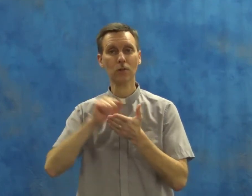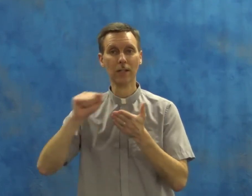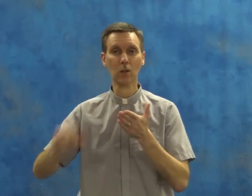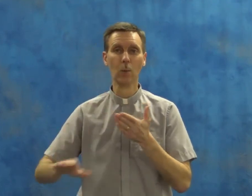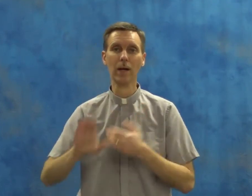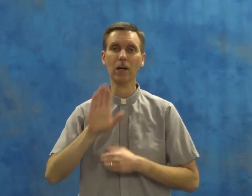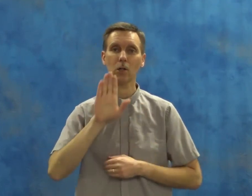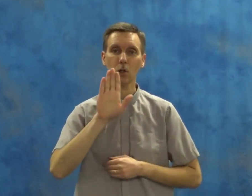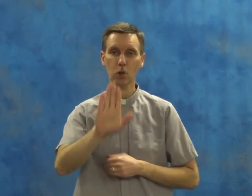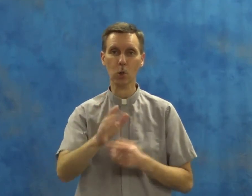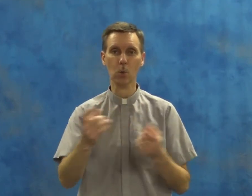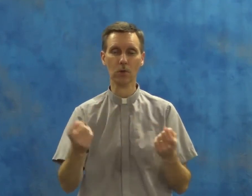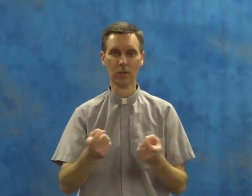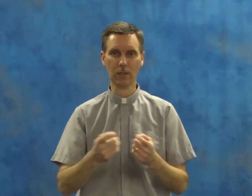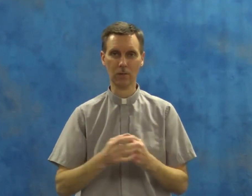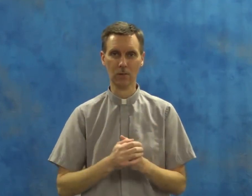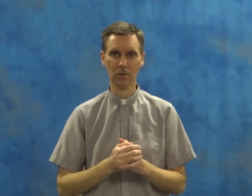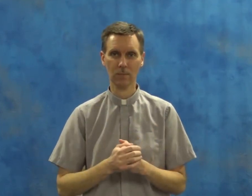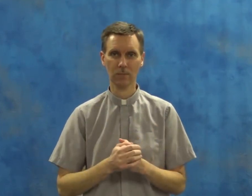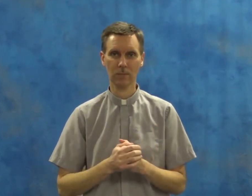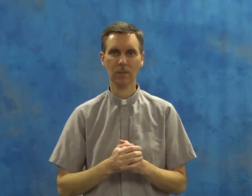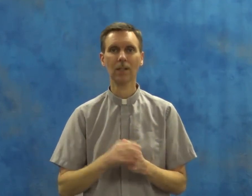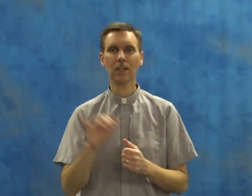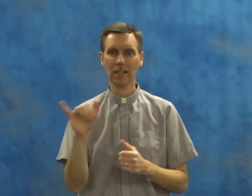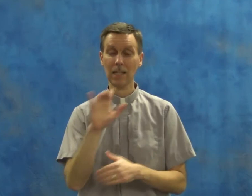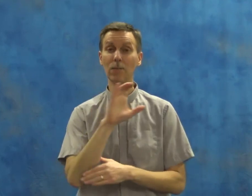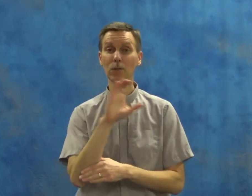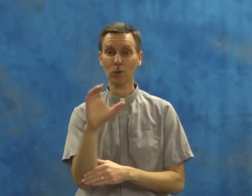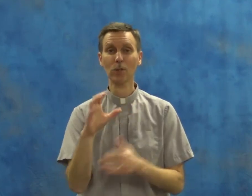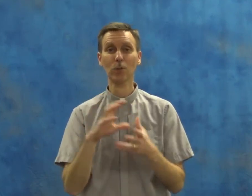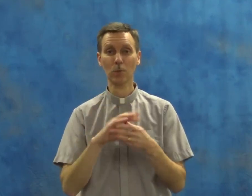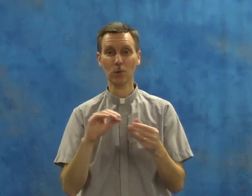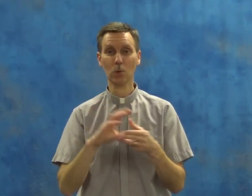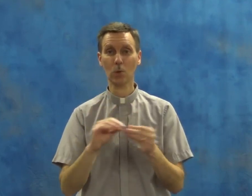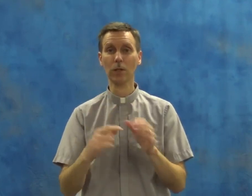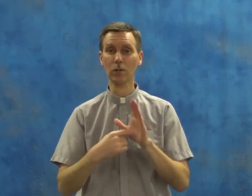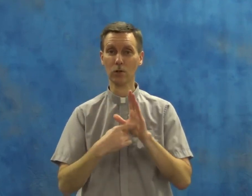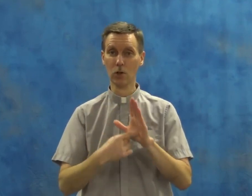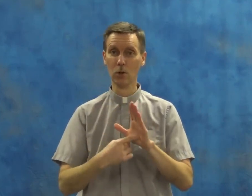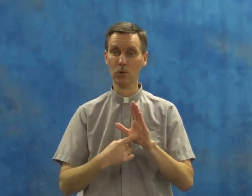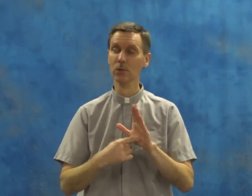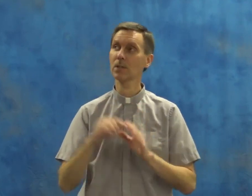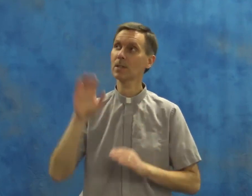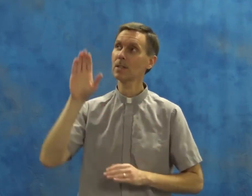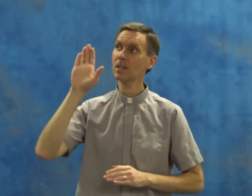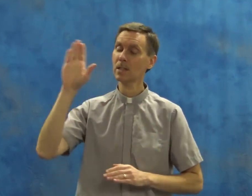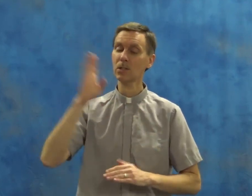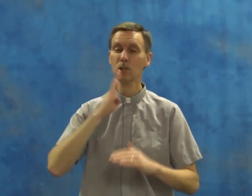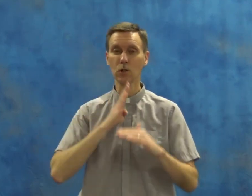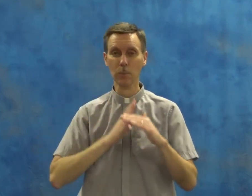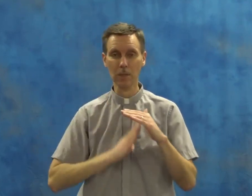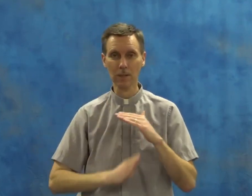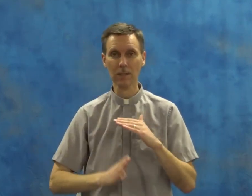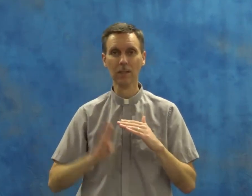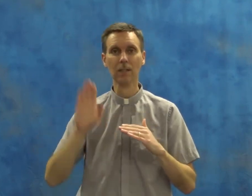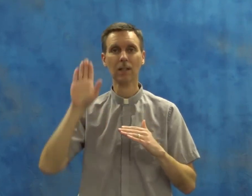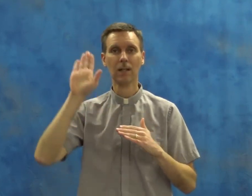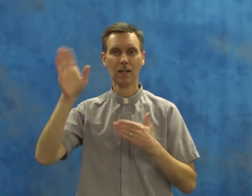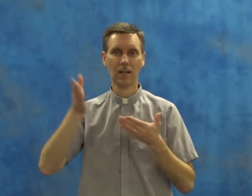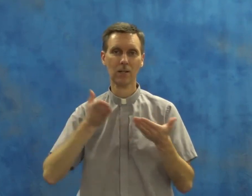take away your sins. Even the Christmas story shows His humility and